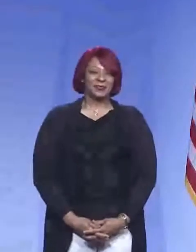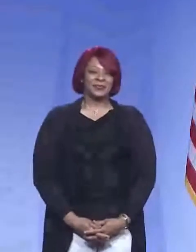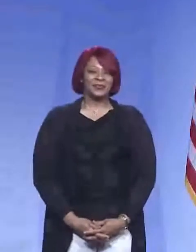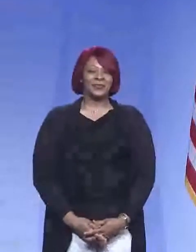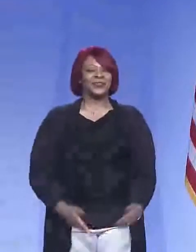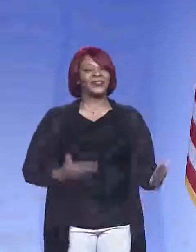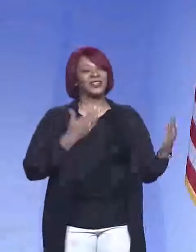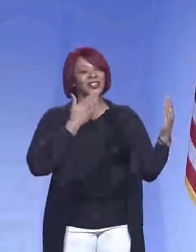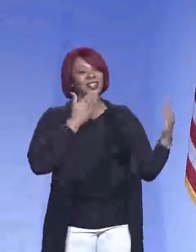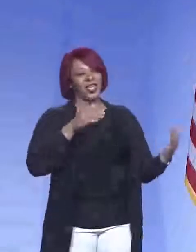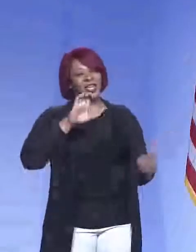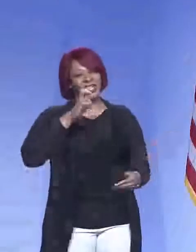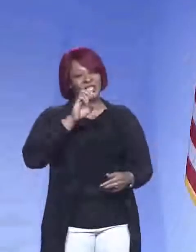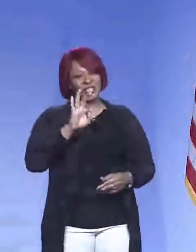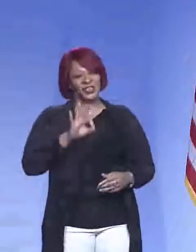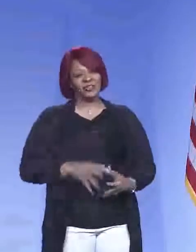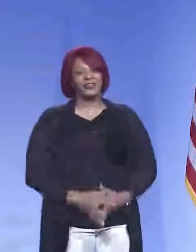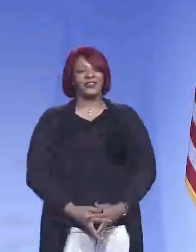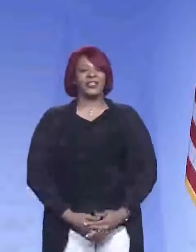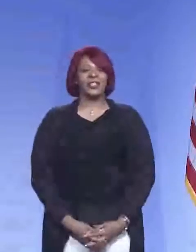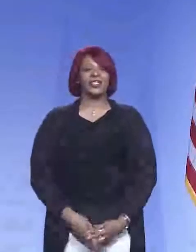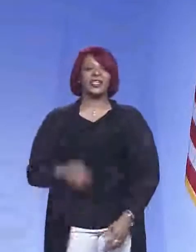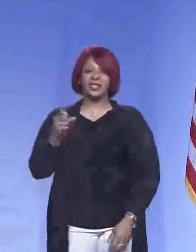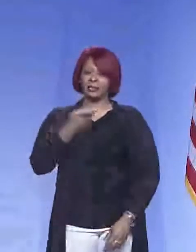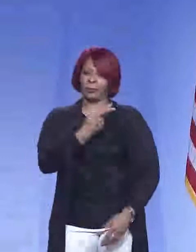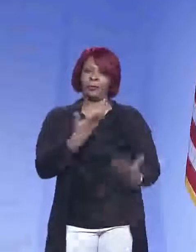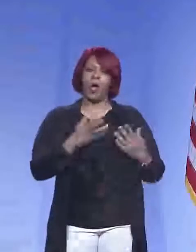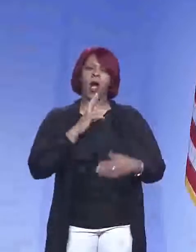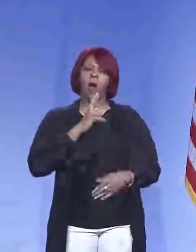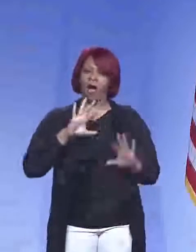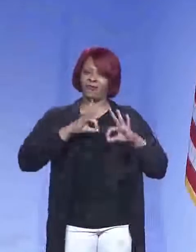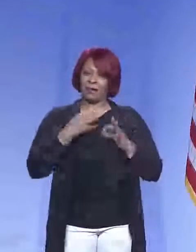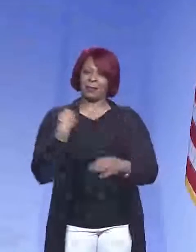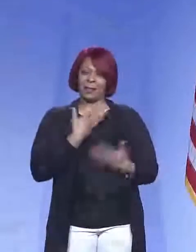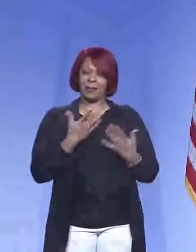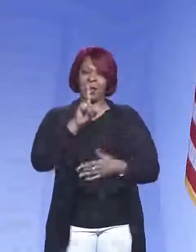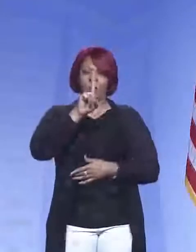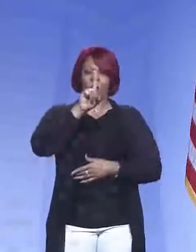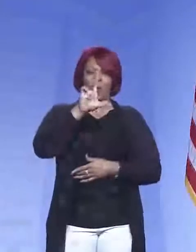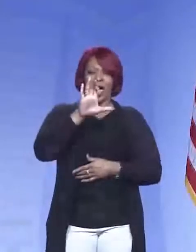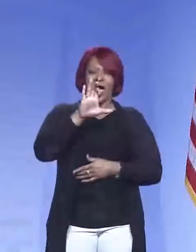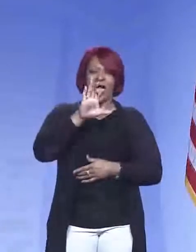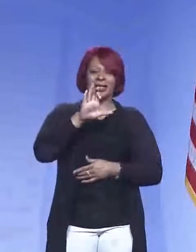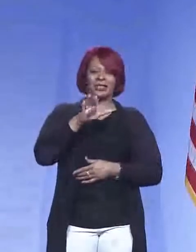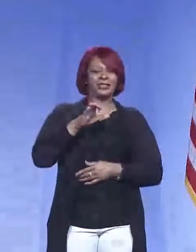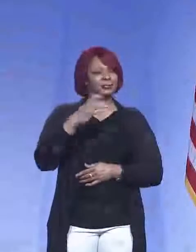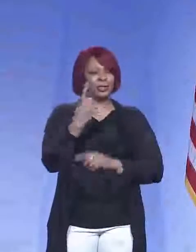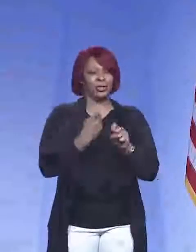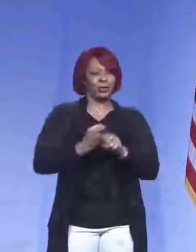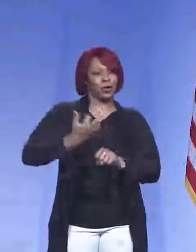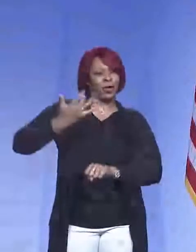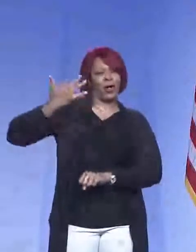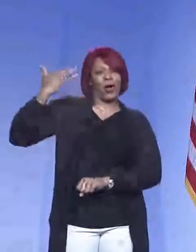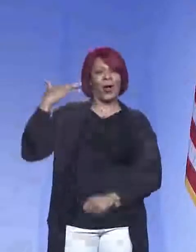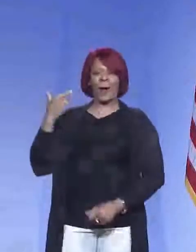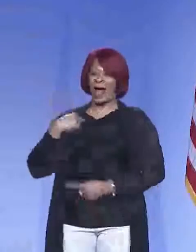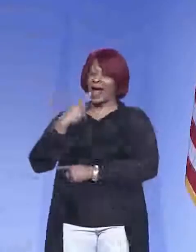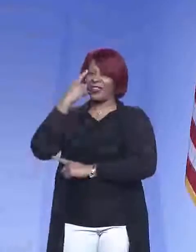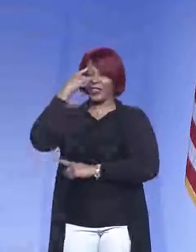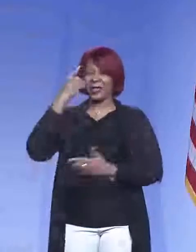Thank you, Chief. And yeah, we probably are related maybe about 100-some-odd years ago, I think. But